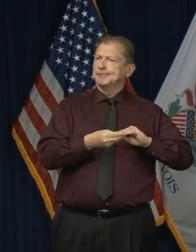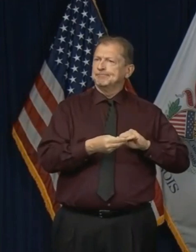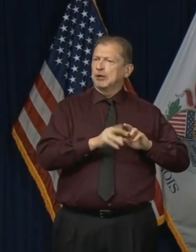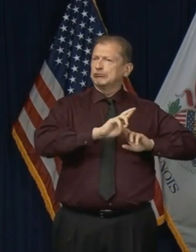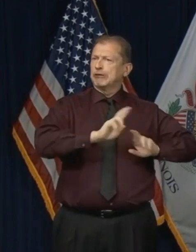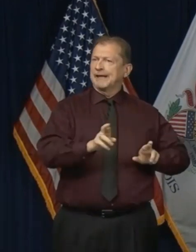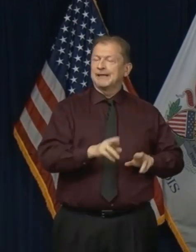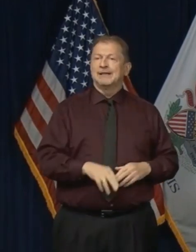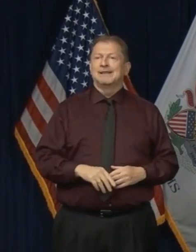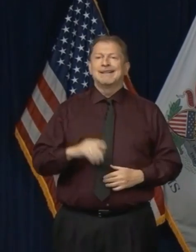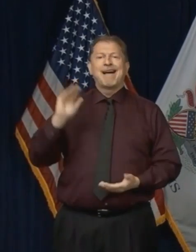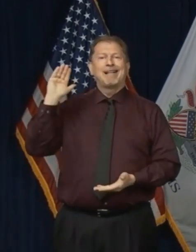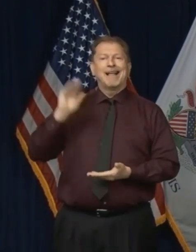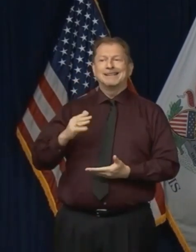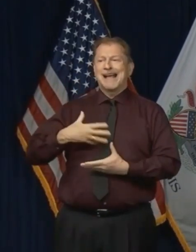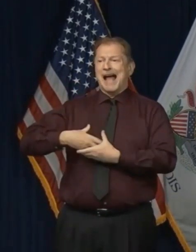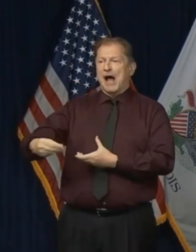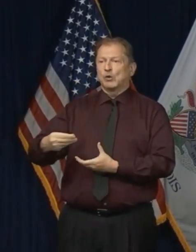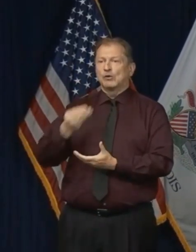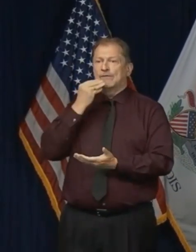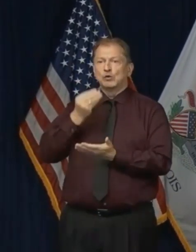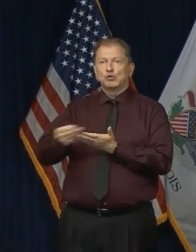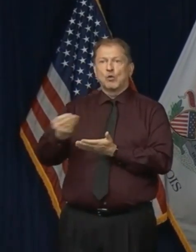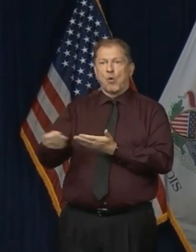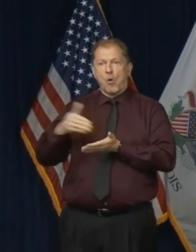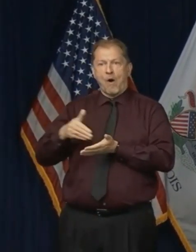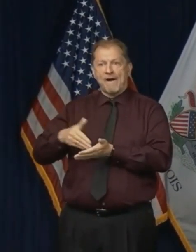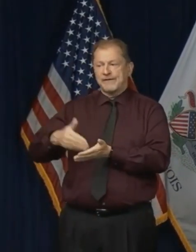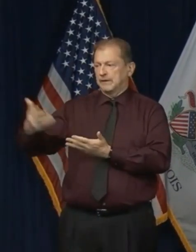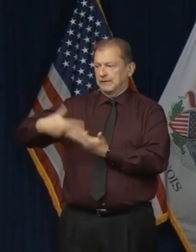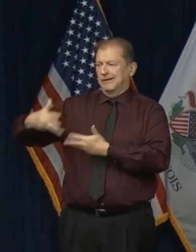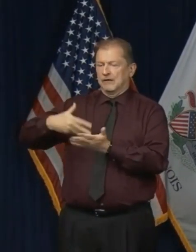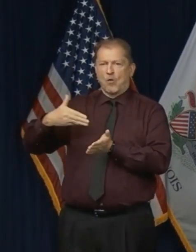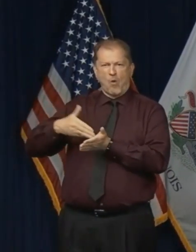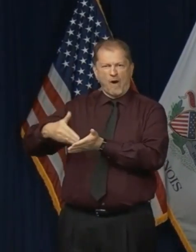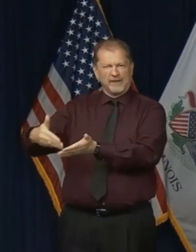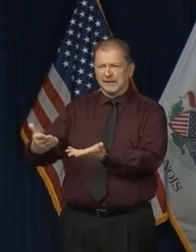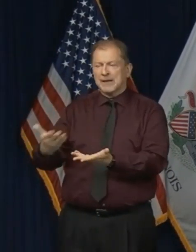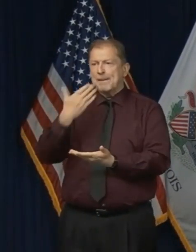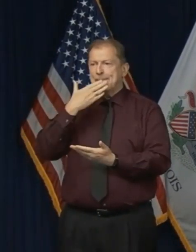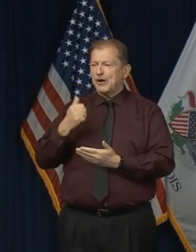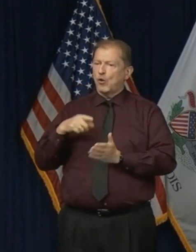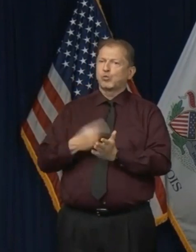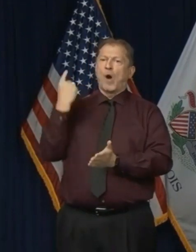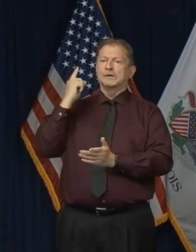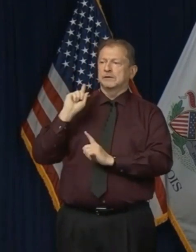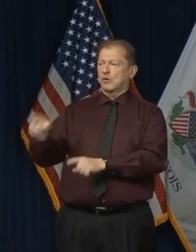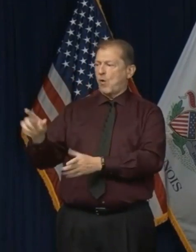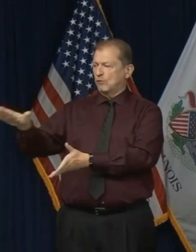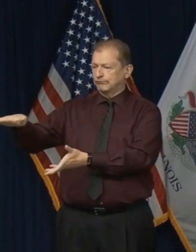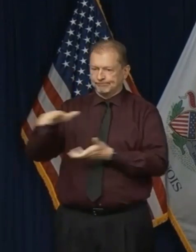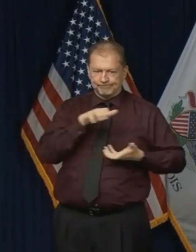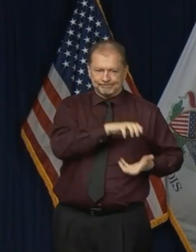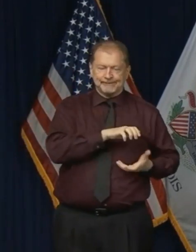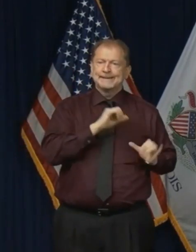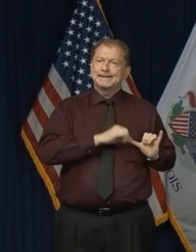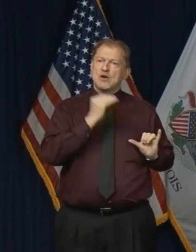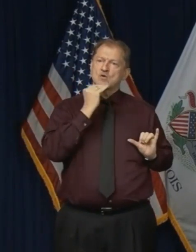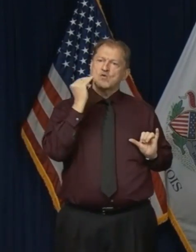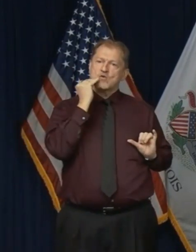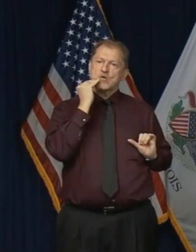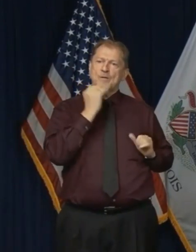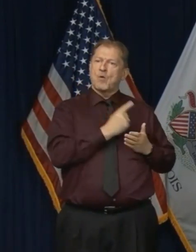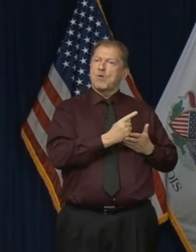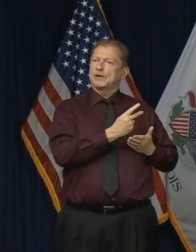the less interaction that people have over an extended period of time, the more likely it is that we're going to be bending this curve. We already